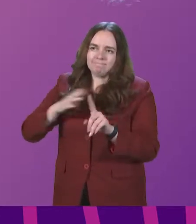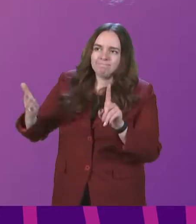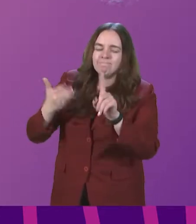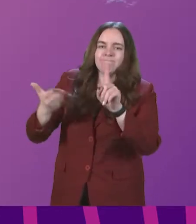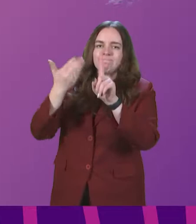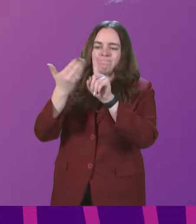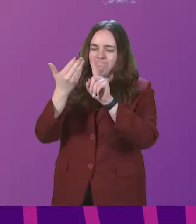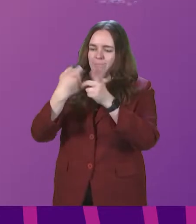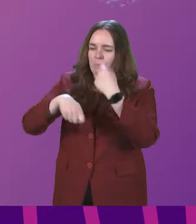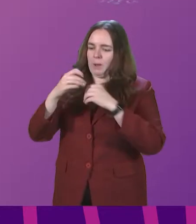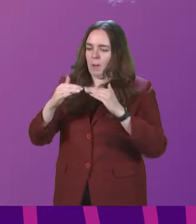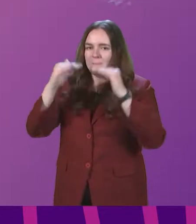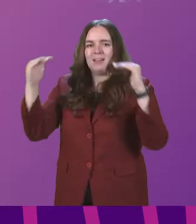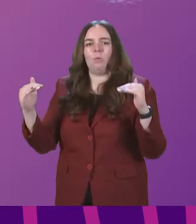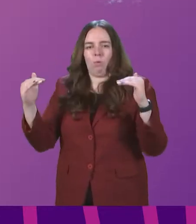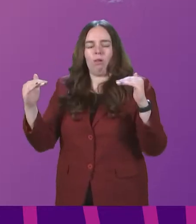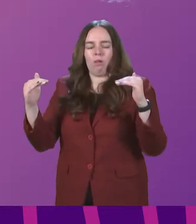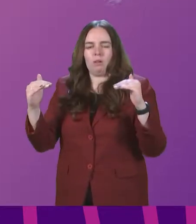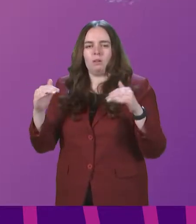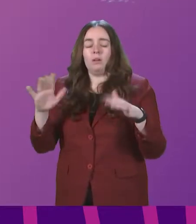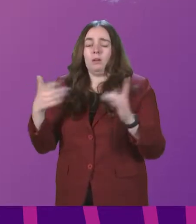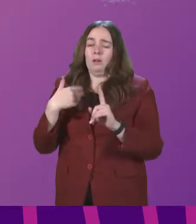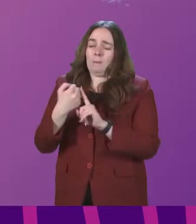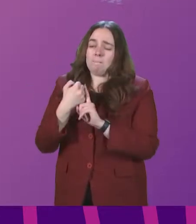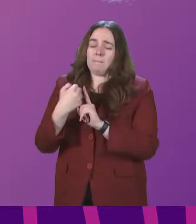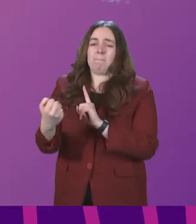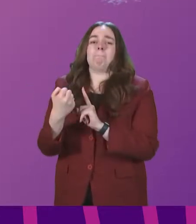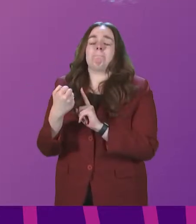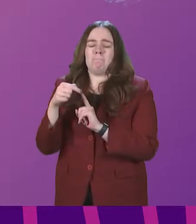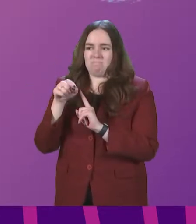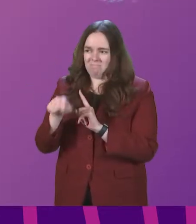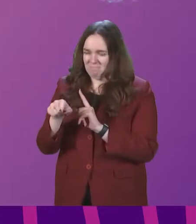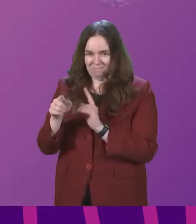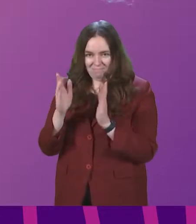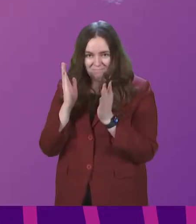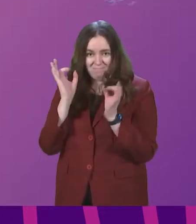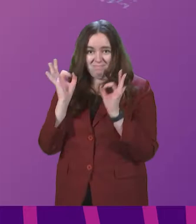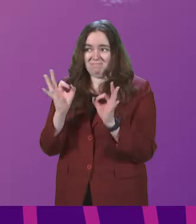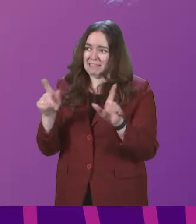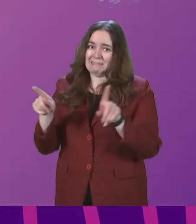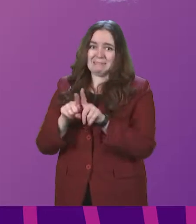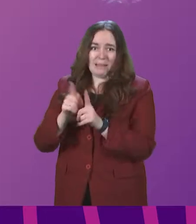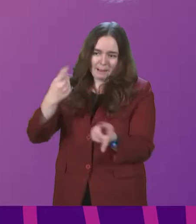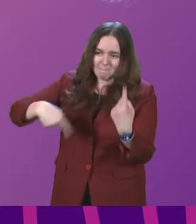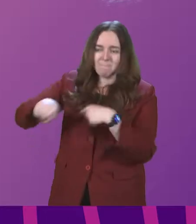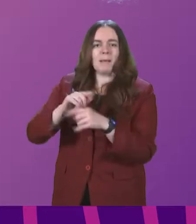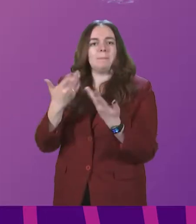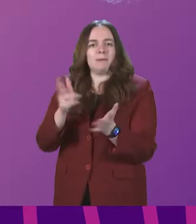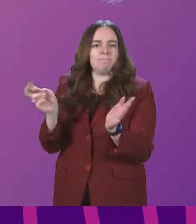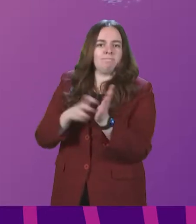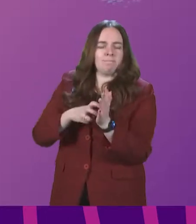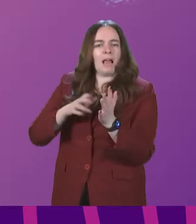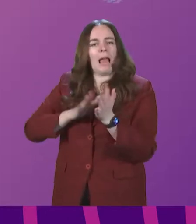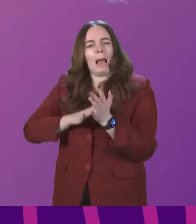equity. And it struck me that that's exactly what all of you signed up to do as members of the Scottish